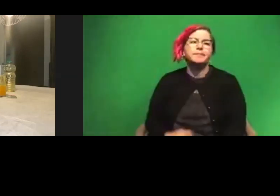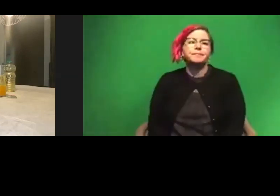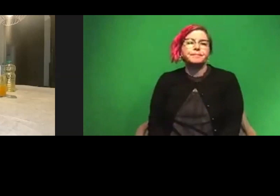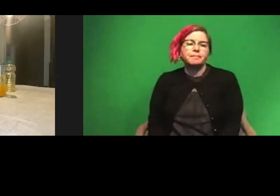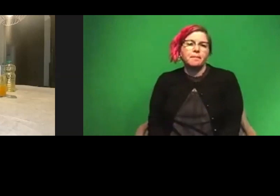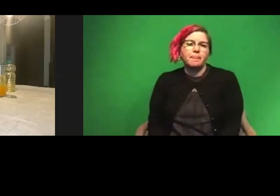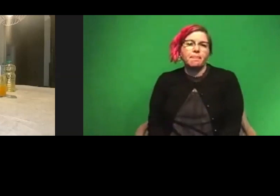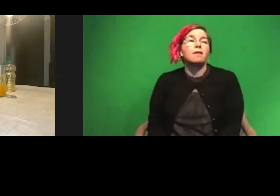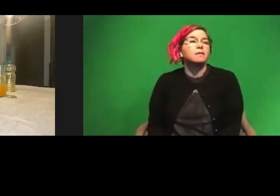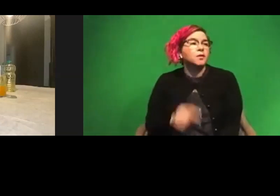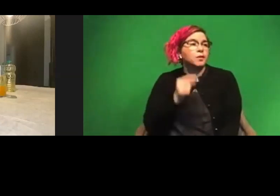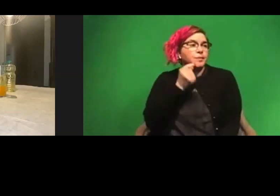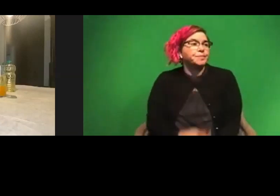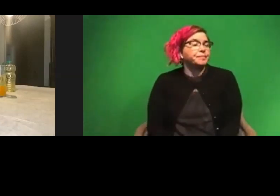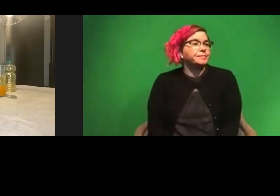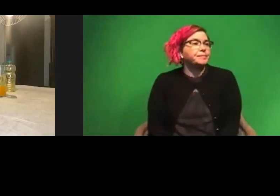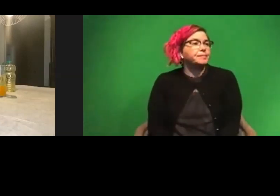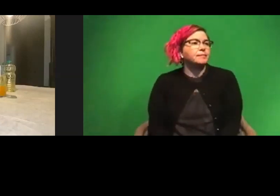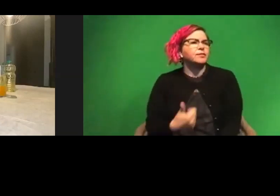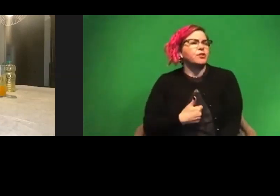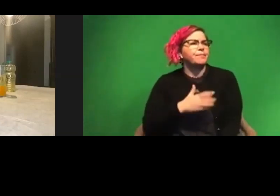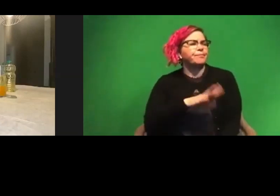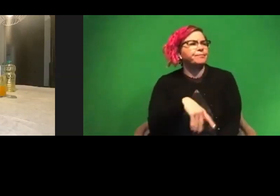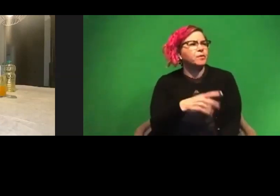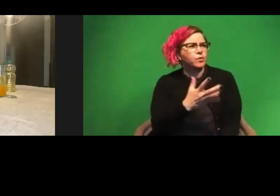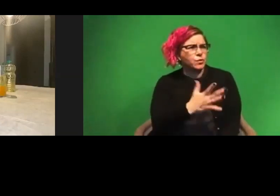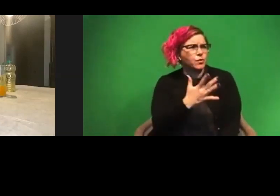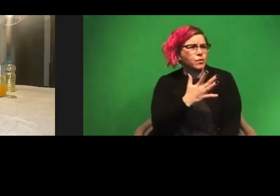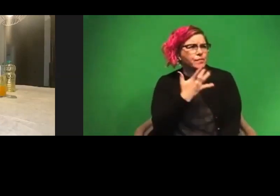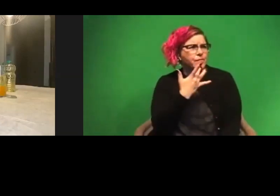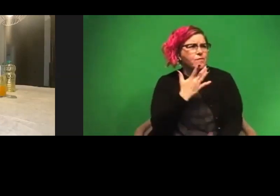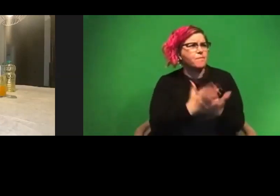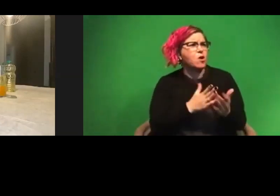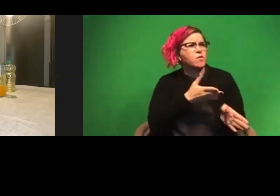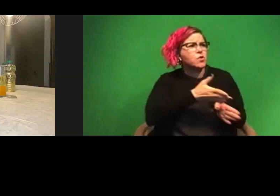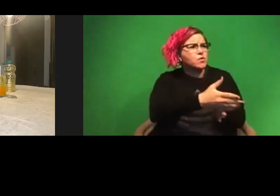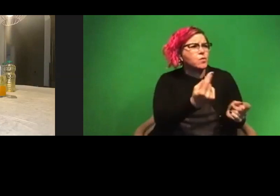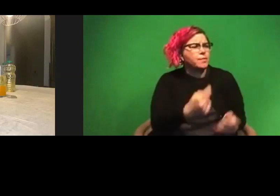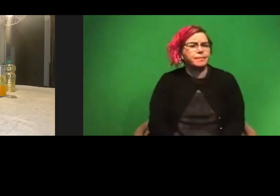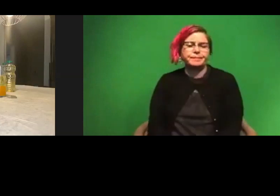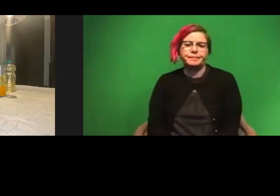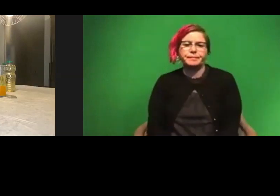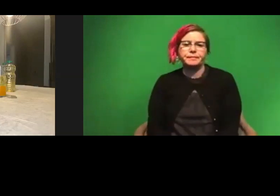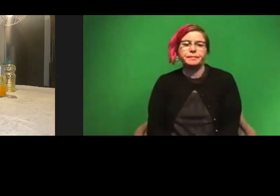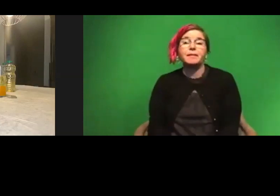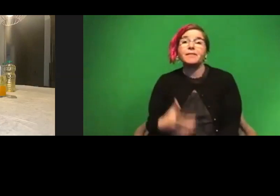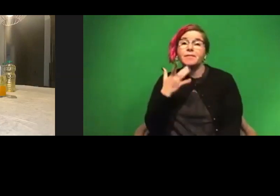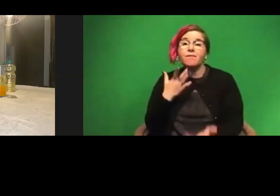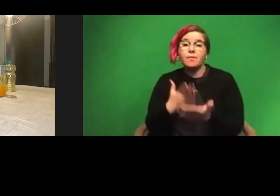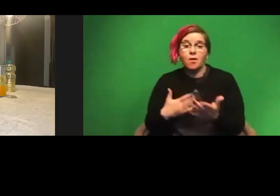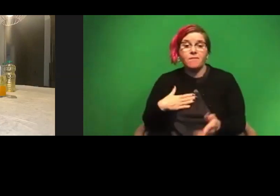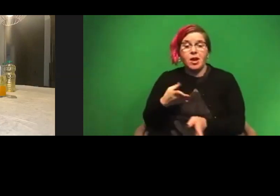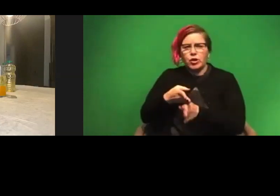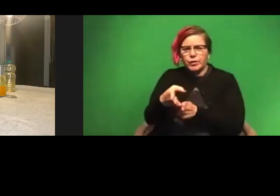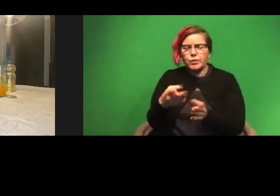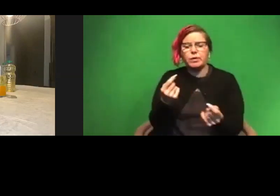Cool. Sorry. What has been your favorite part of your career? My favorite part of my career is